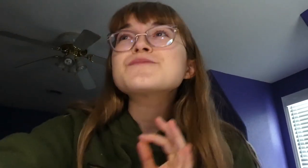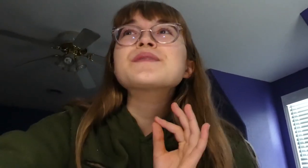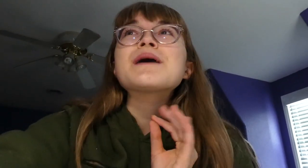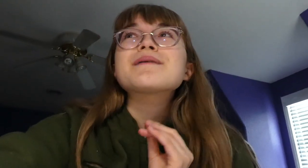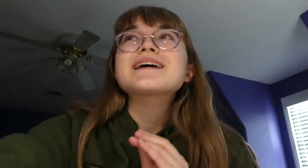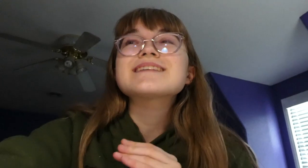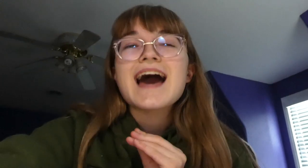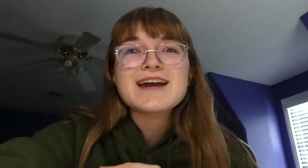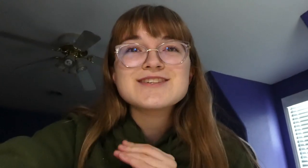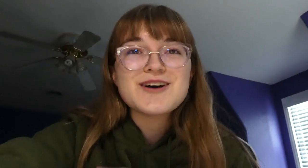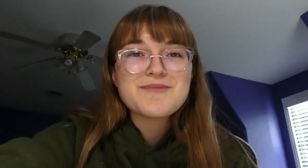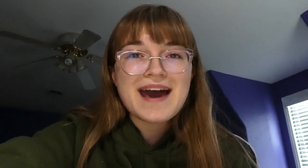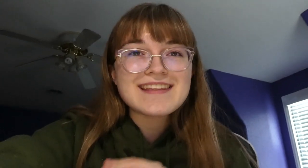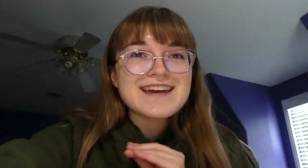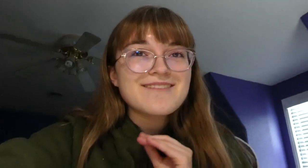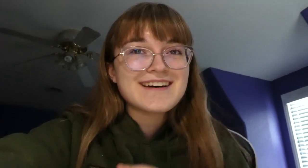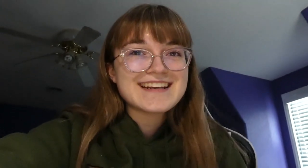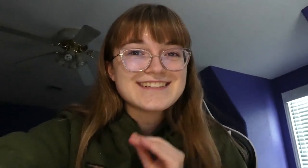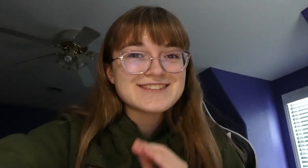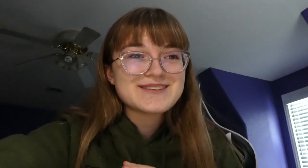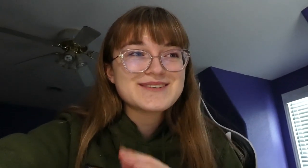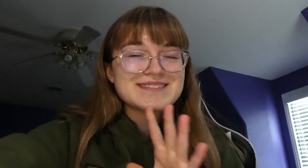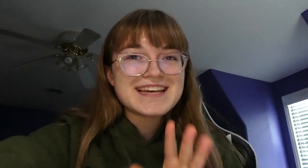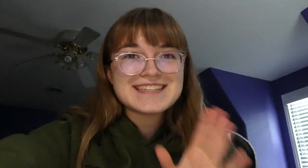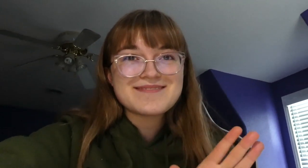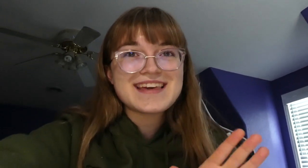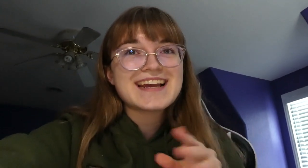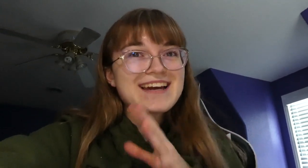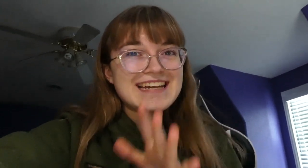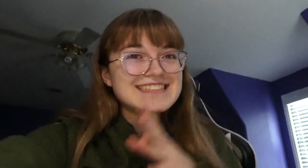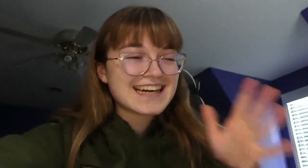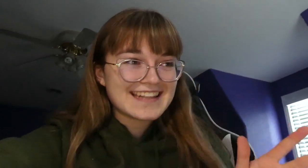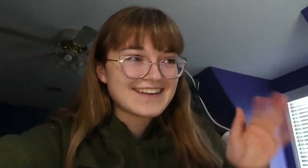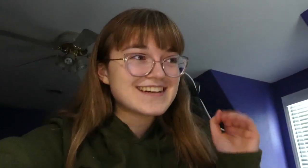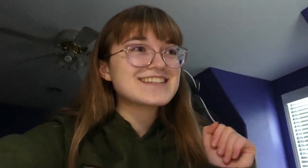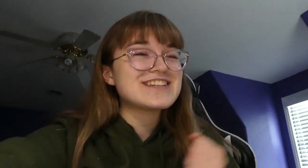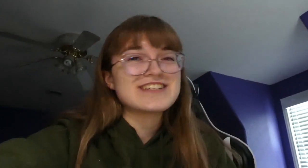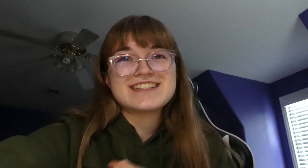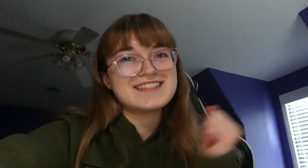because I so badly wanted to say something in sign language, and just,